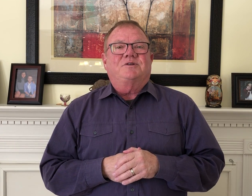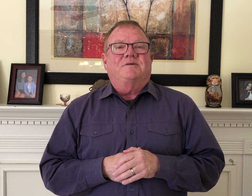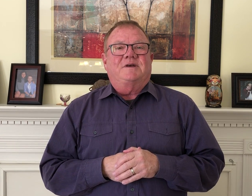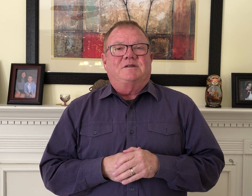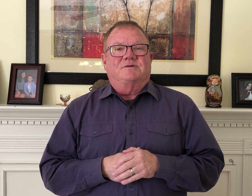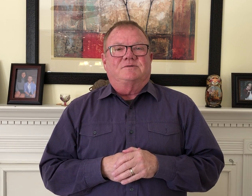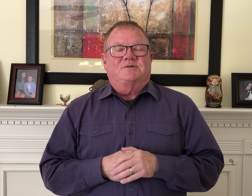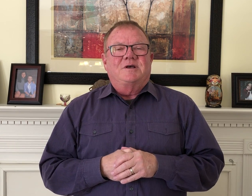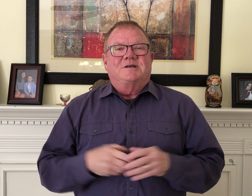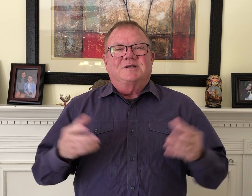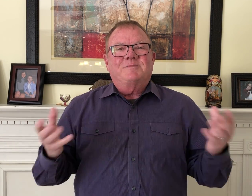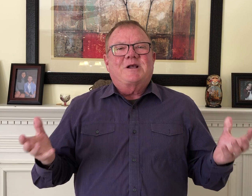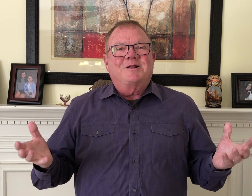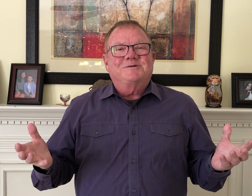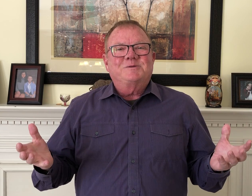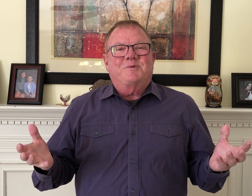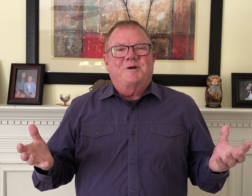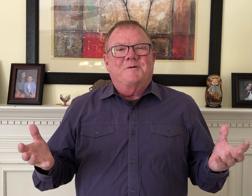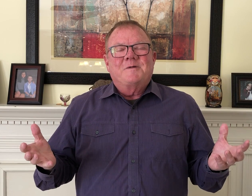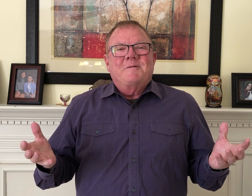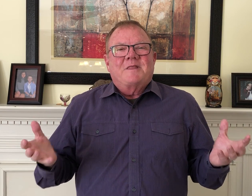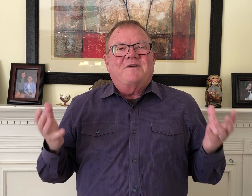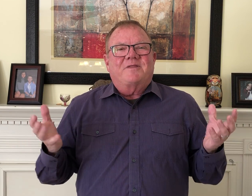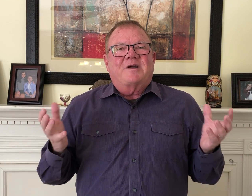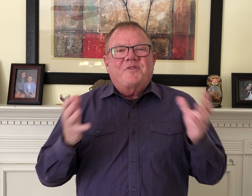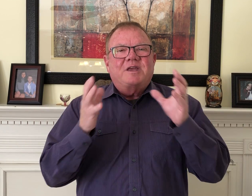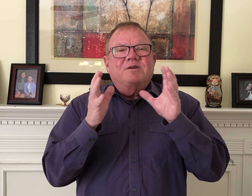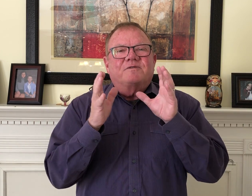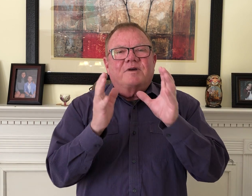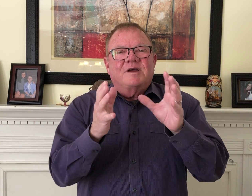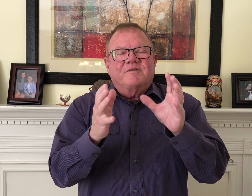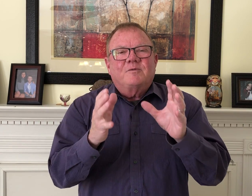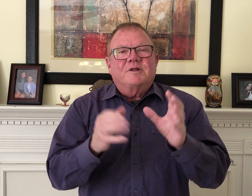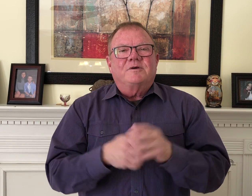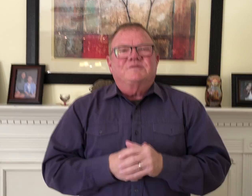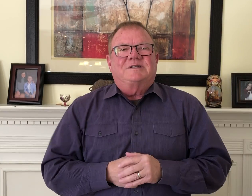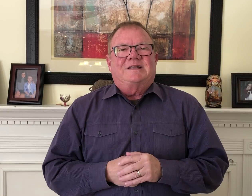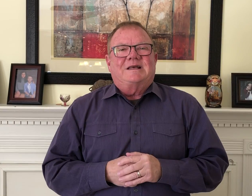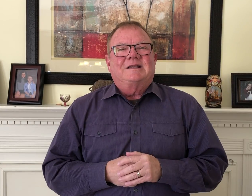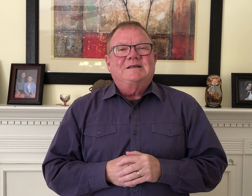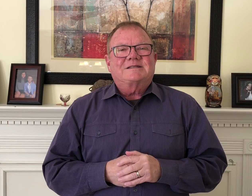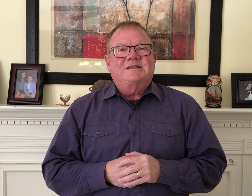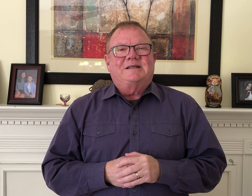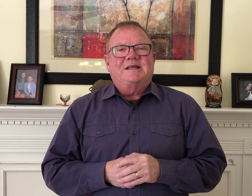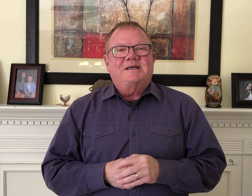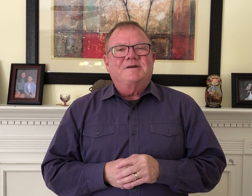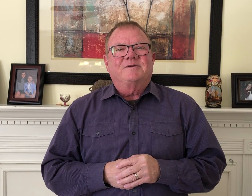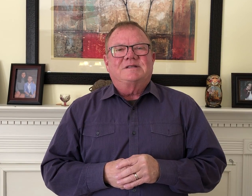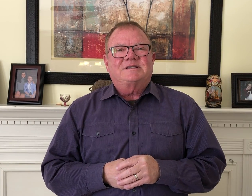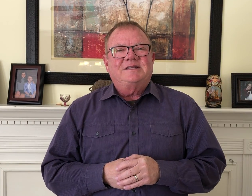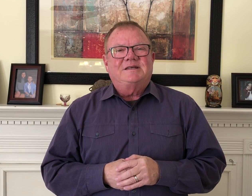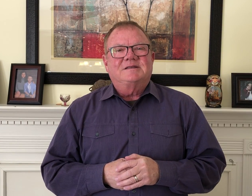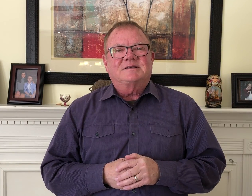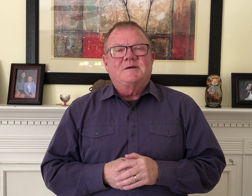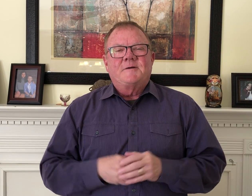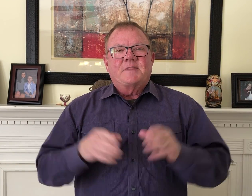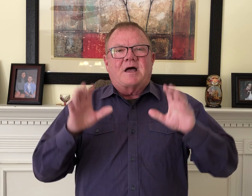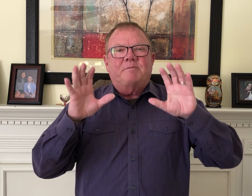of angels. So let me close in prayer. Father, I thank you for every one of those that listen and hear and see this. I